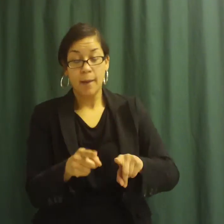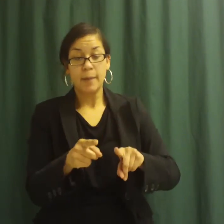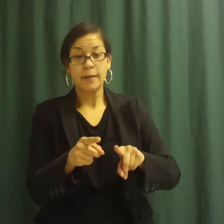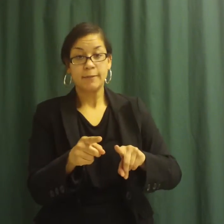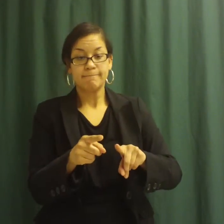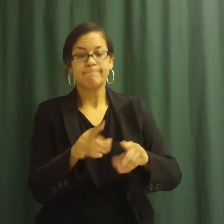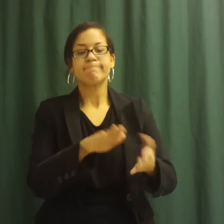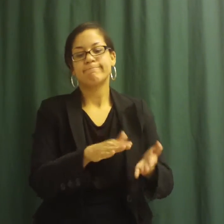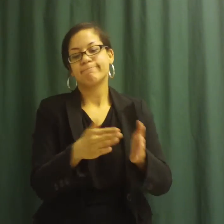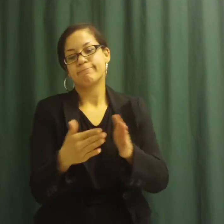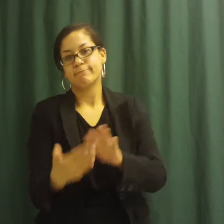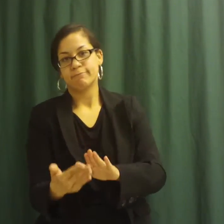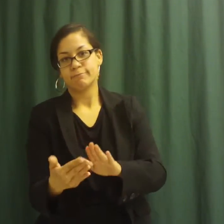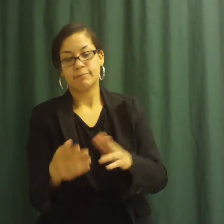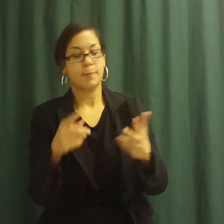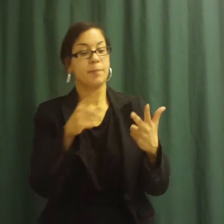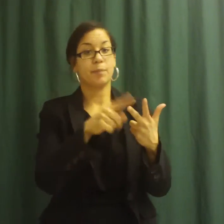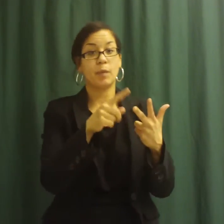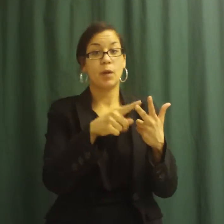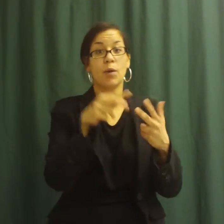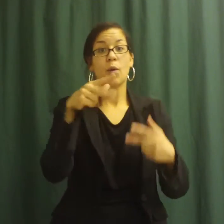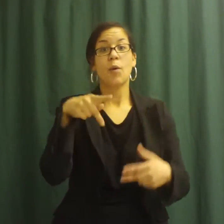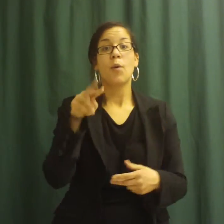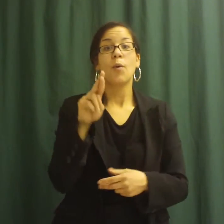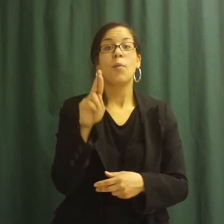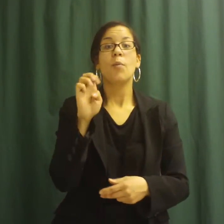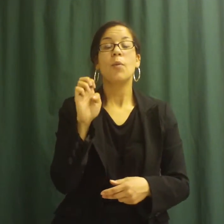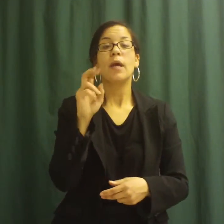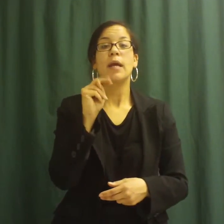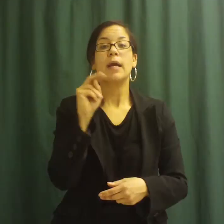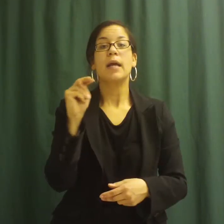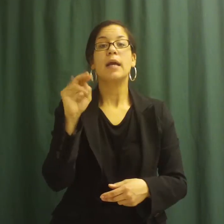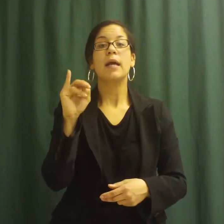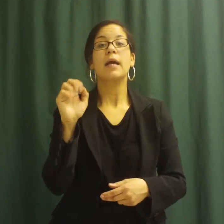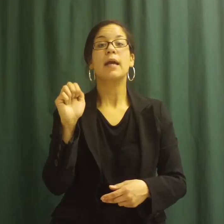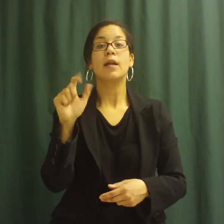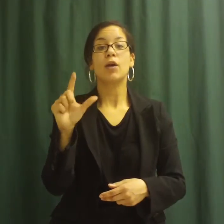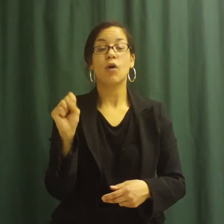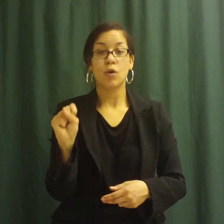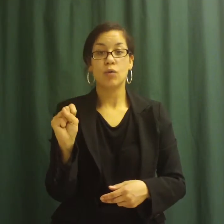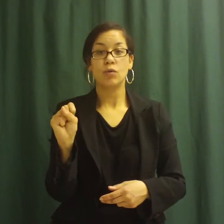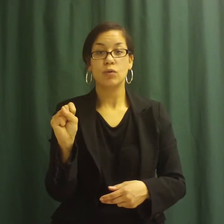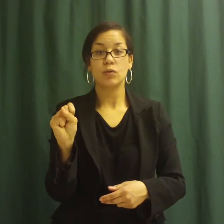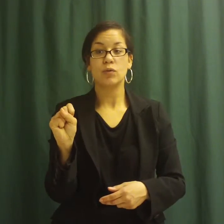They usually die down in the winter, but then they grow back again in the spring.